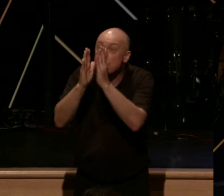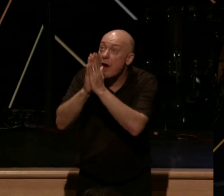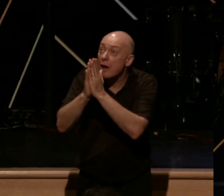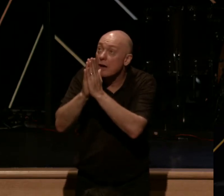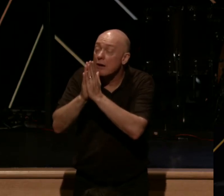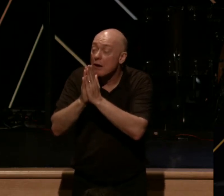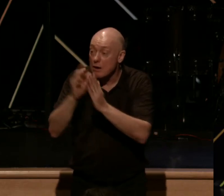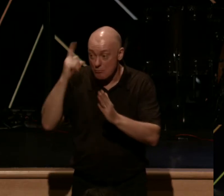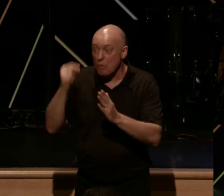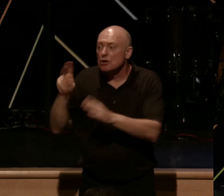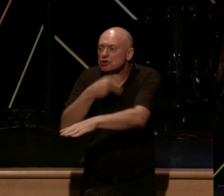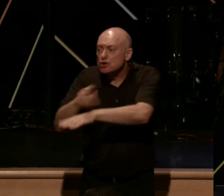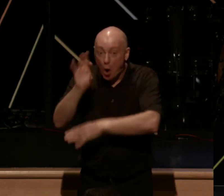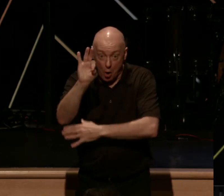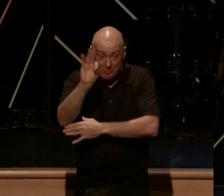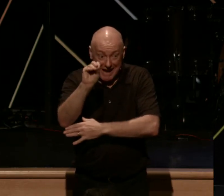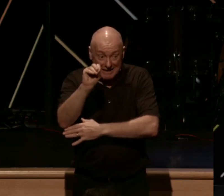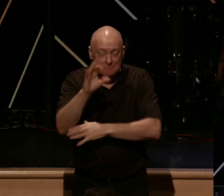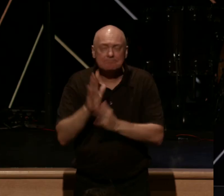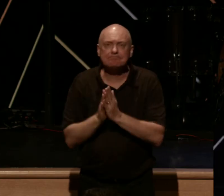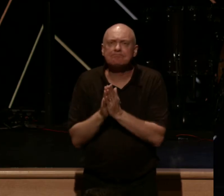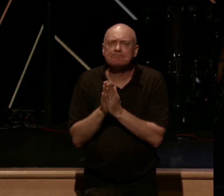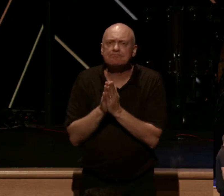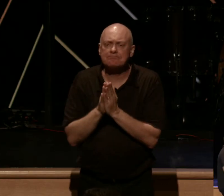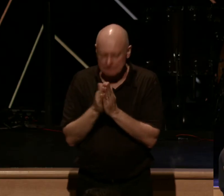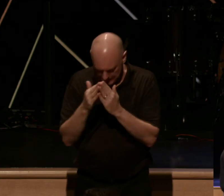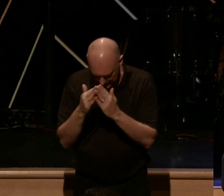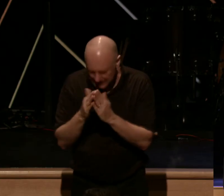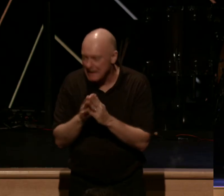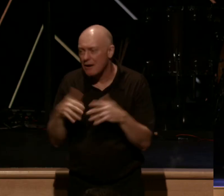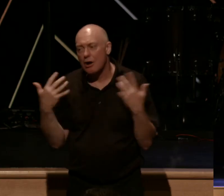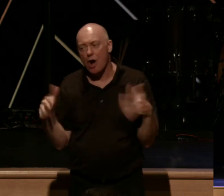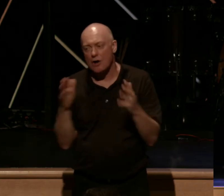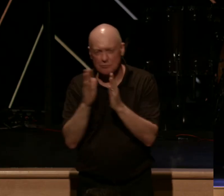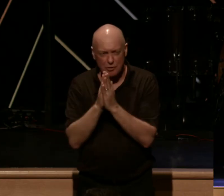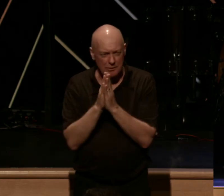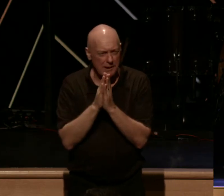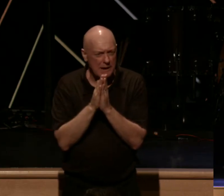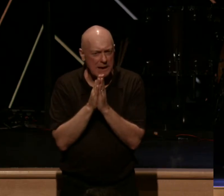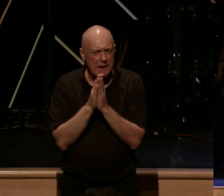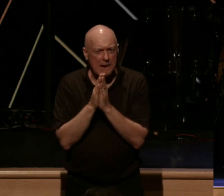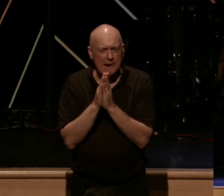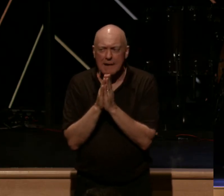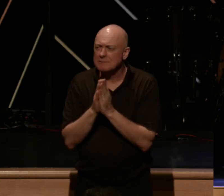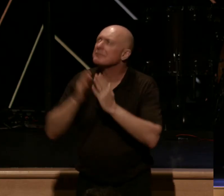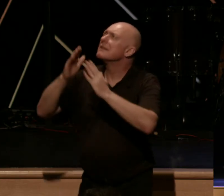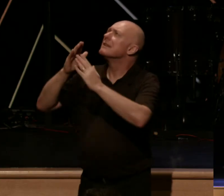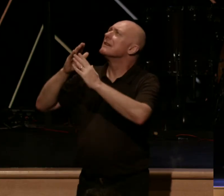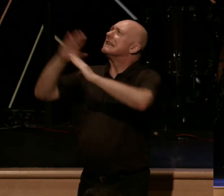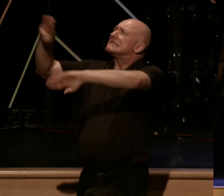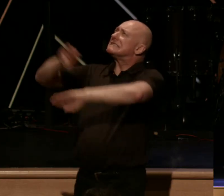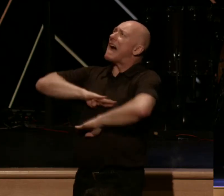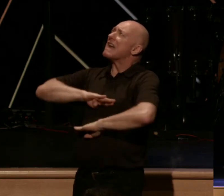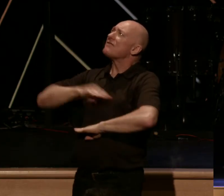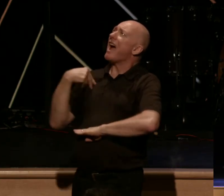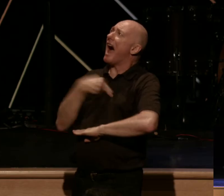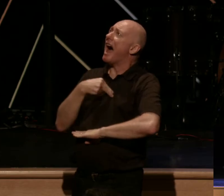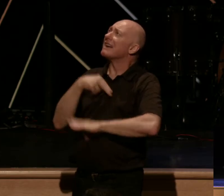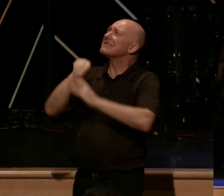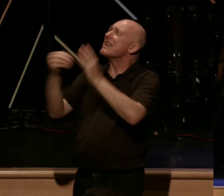this. This is from Psalm 90. What an awesome prayer. Satisfy us in the morning with your steadfast